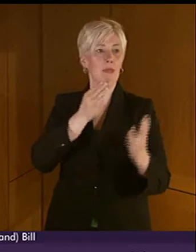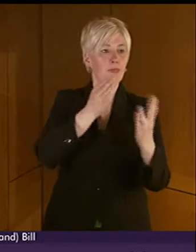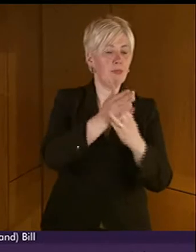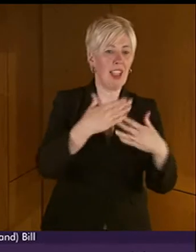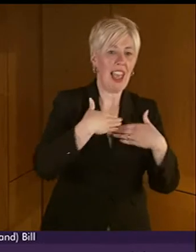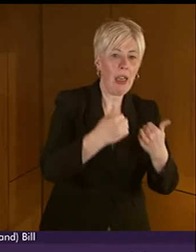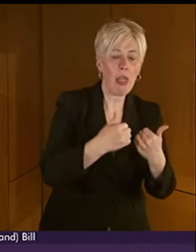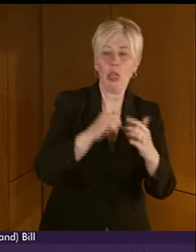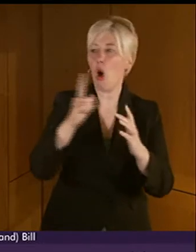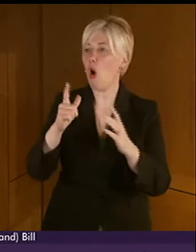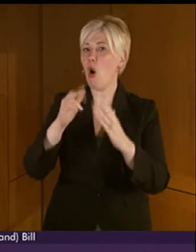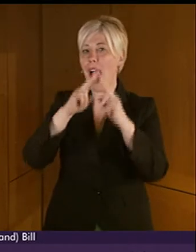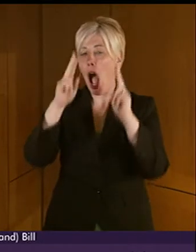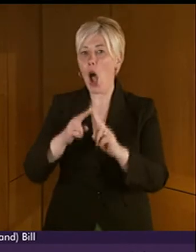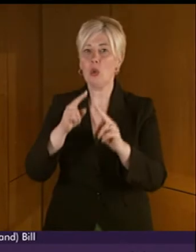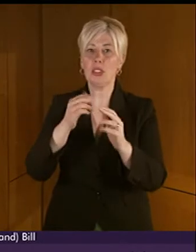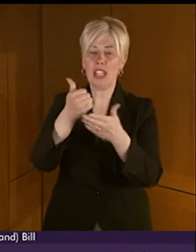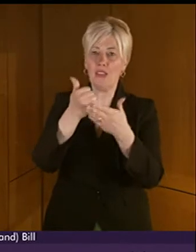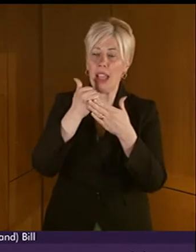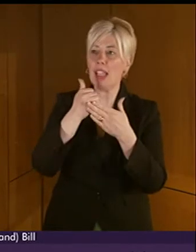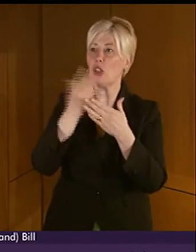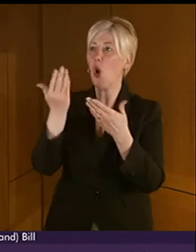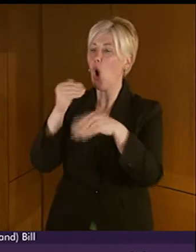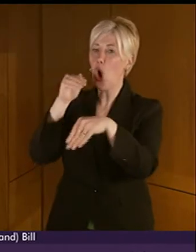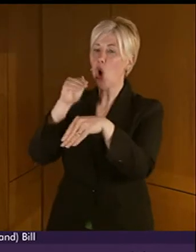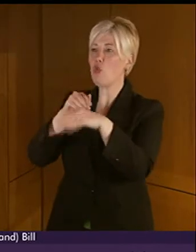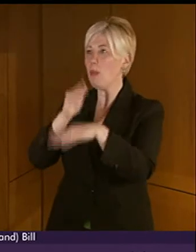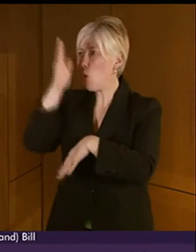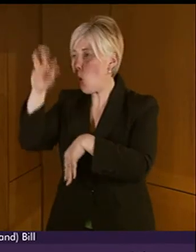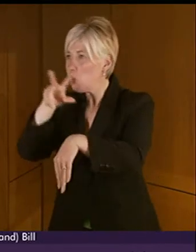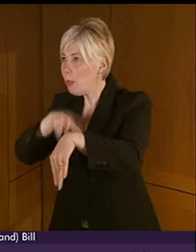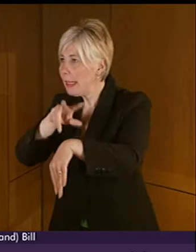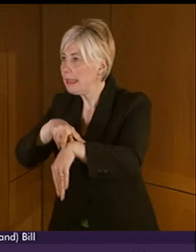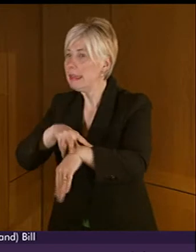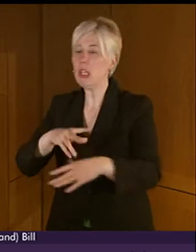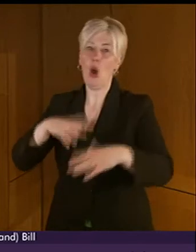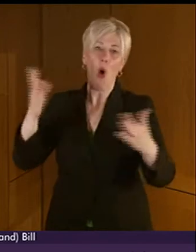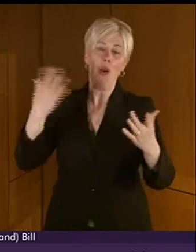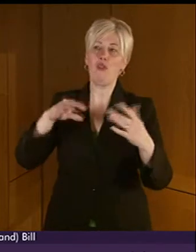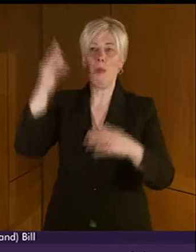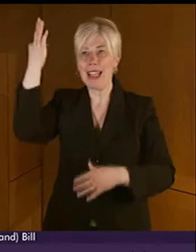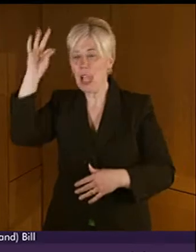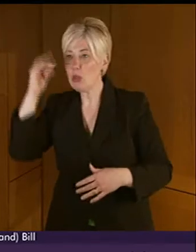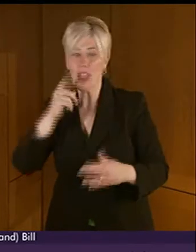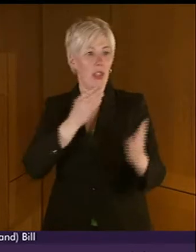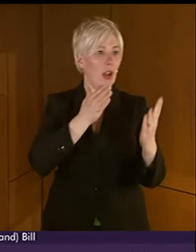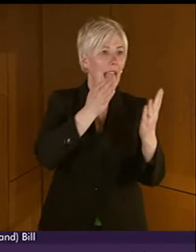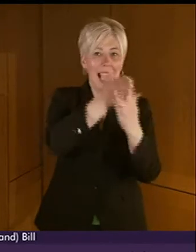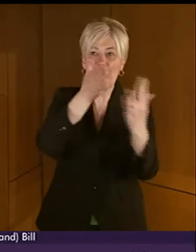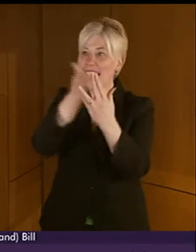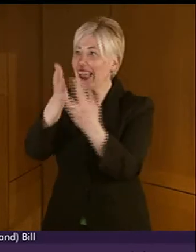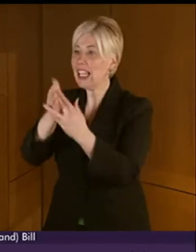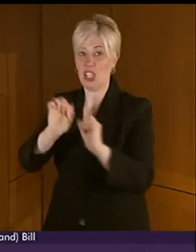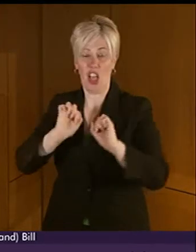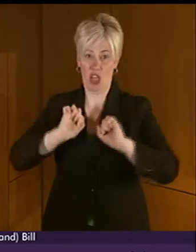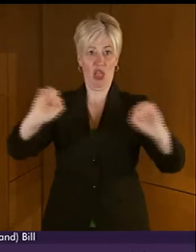report a crime in the police station, whether they could get advice from their local authority, if they could access that in their own